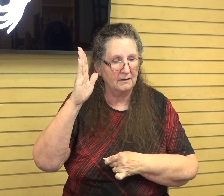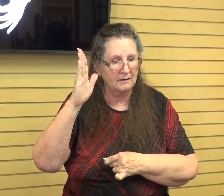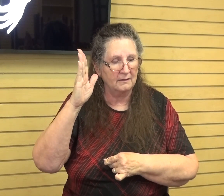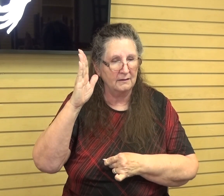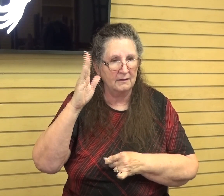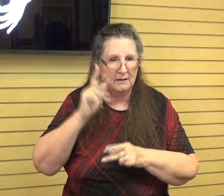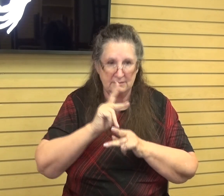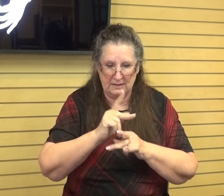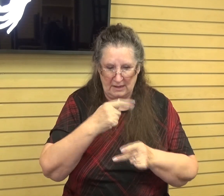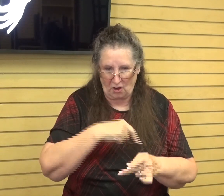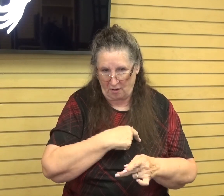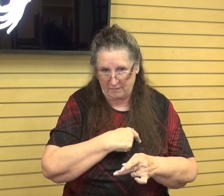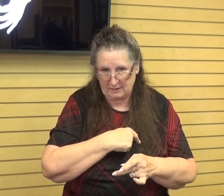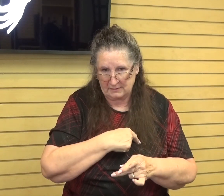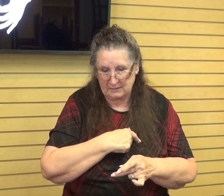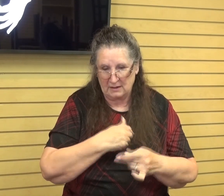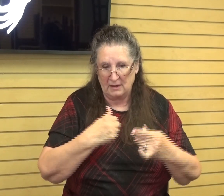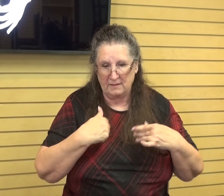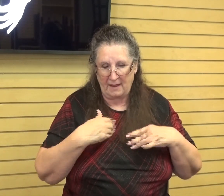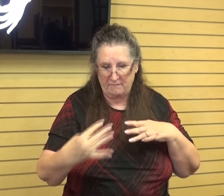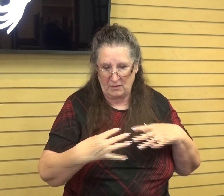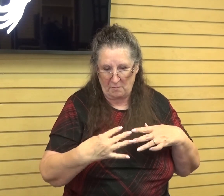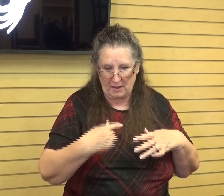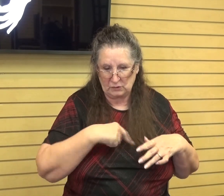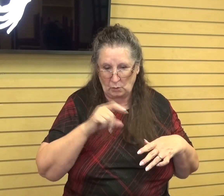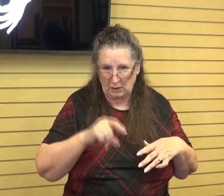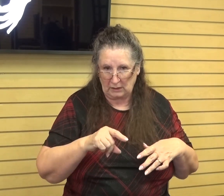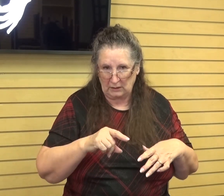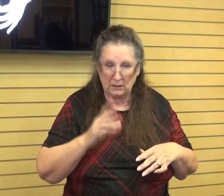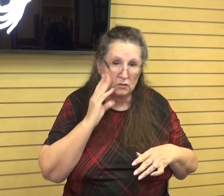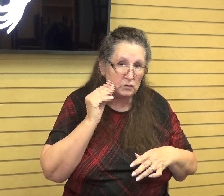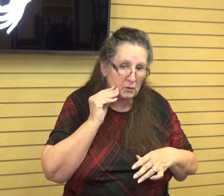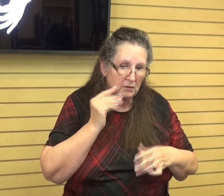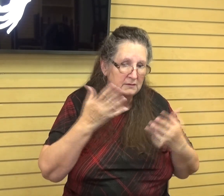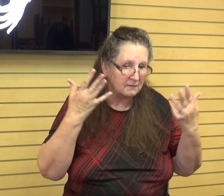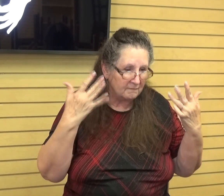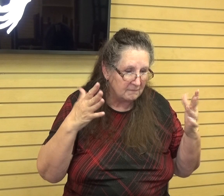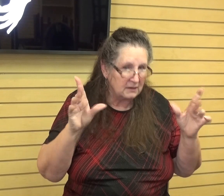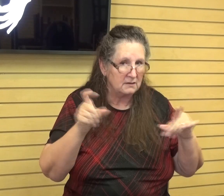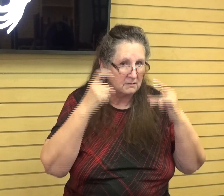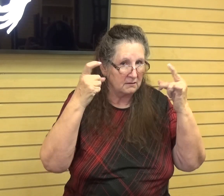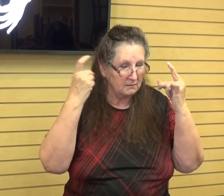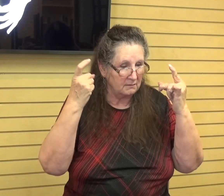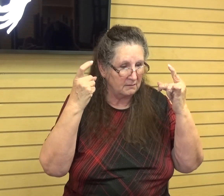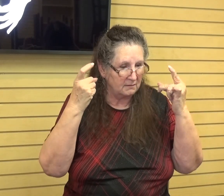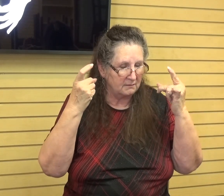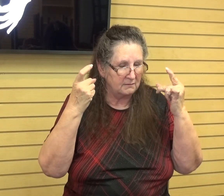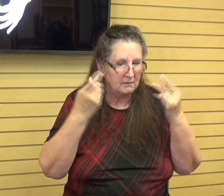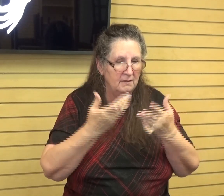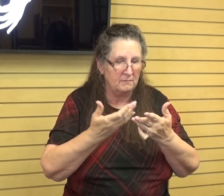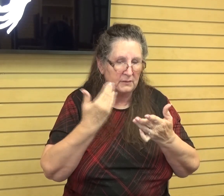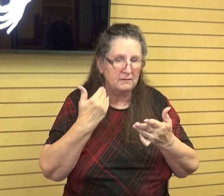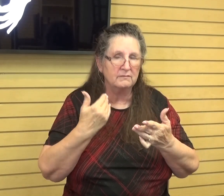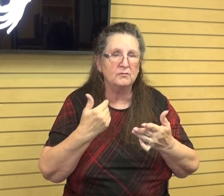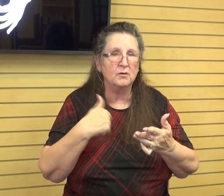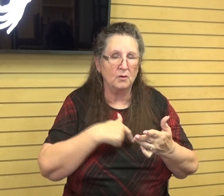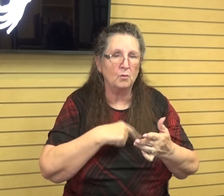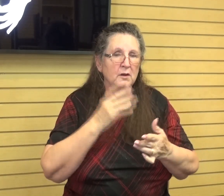care of us, that he's got the battles that we need to go through? He's there before us. Or maybe